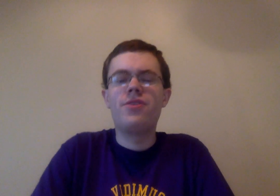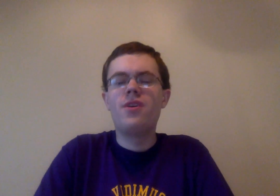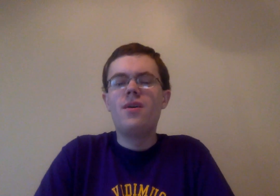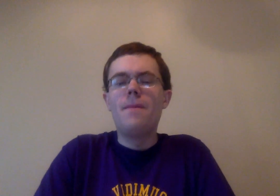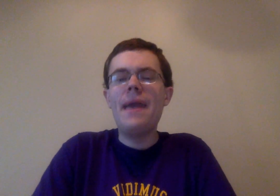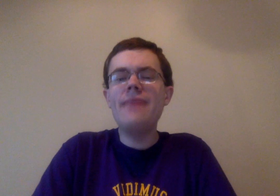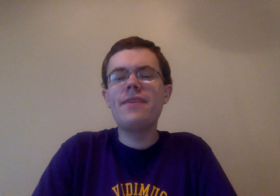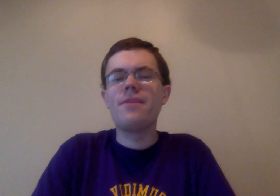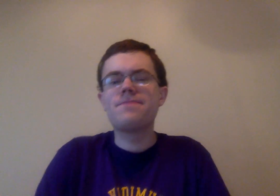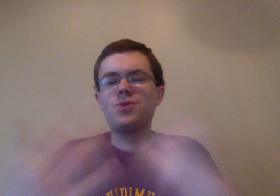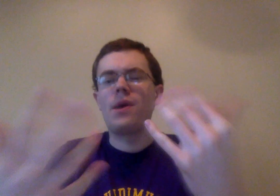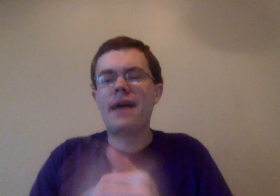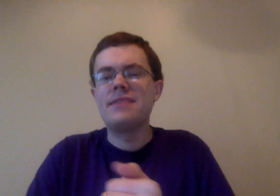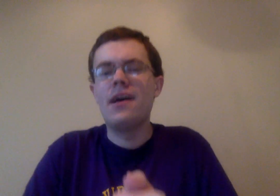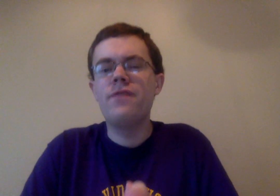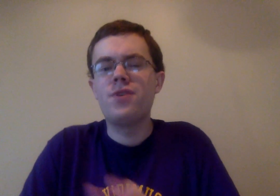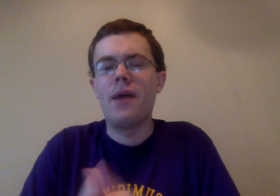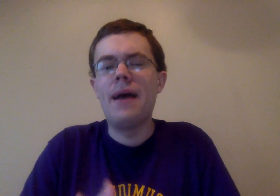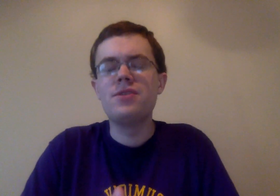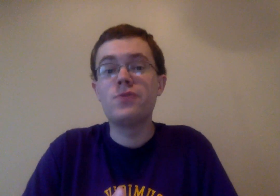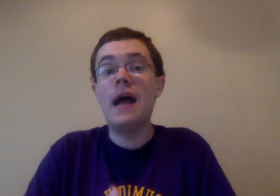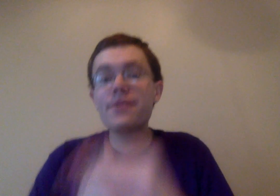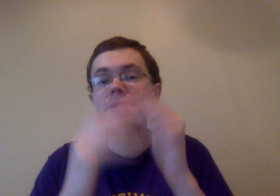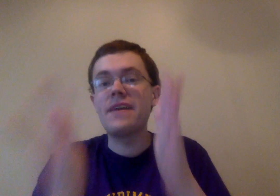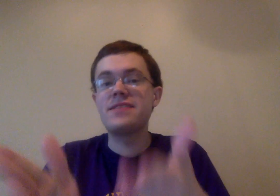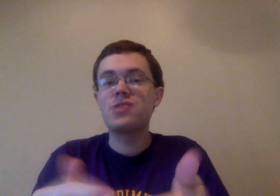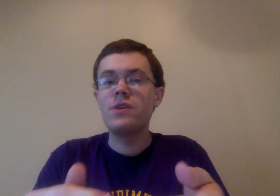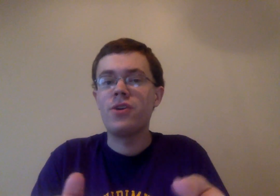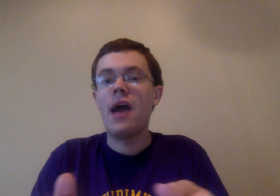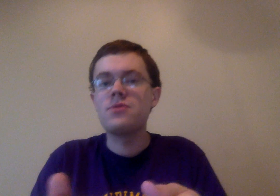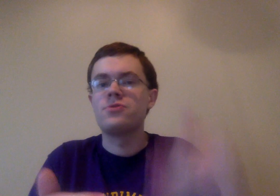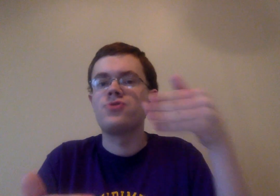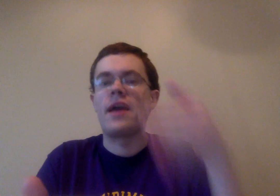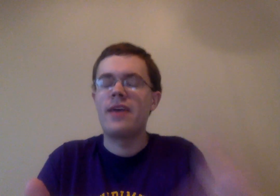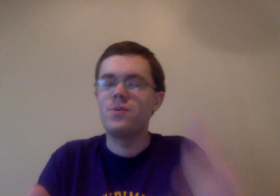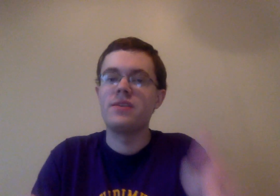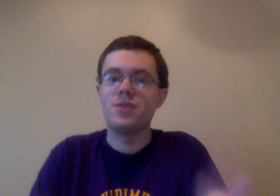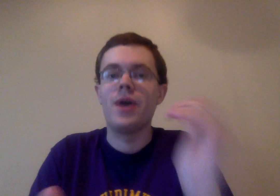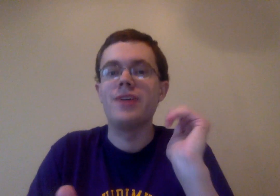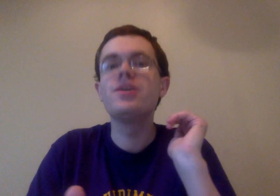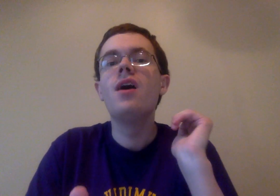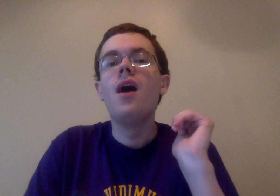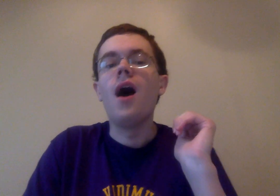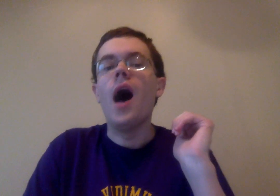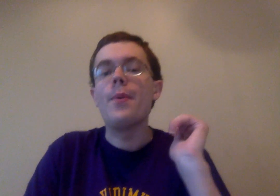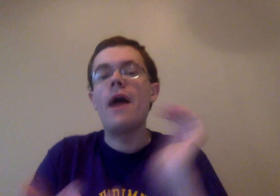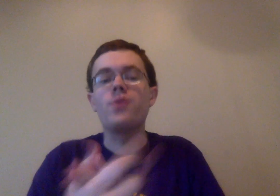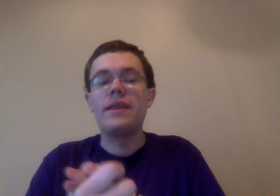mainly the storyline itself, so I imagine those will either get fixed next week or absolutely drag next week into the trash. Uh, but we'll have to wait